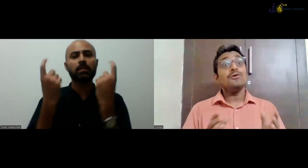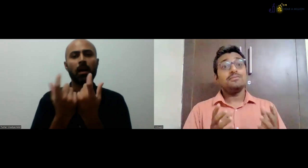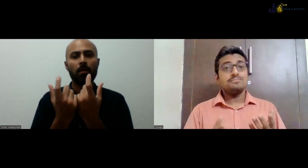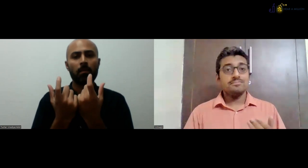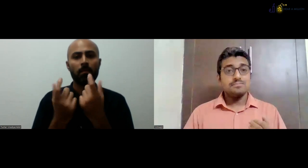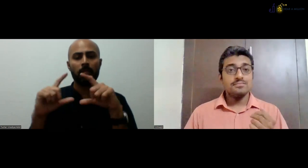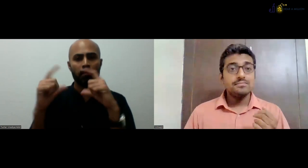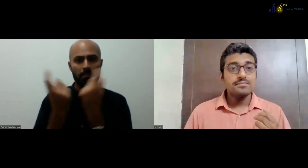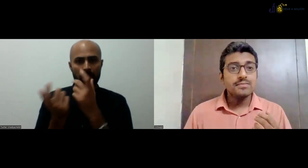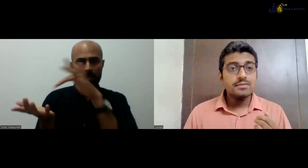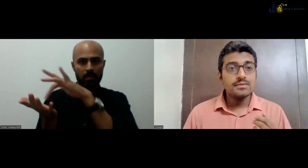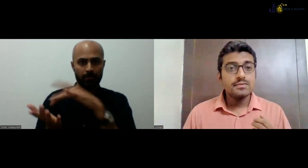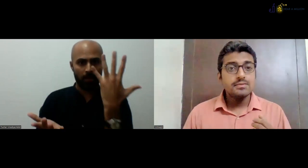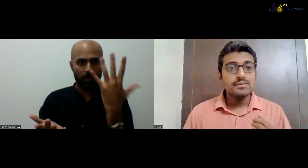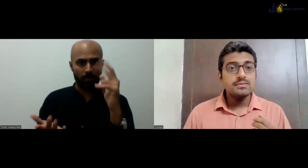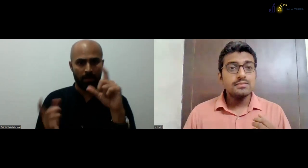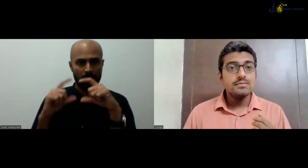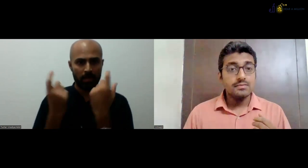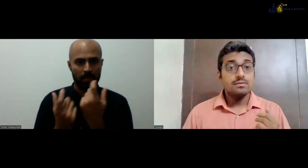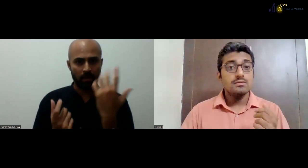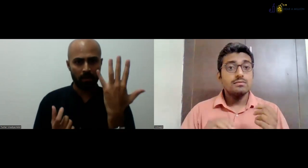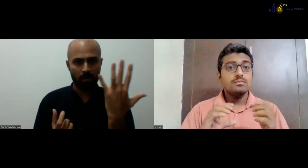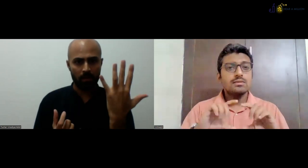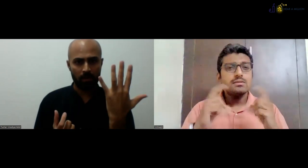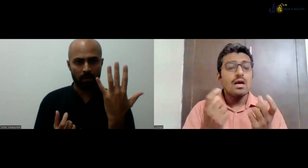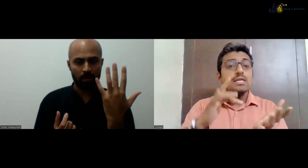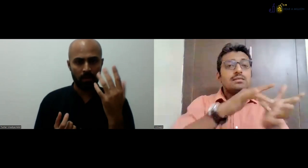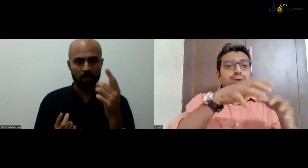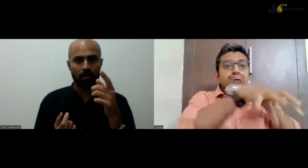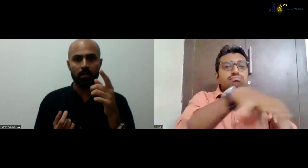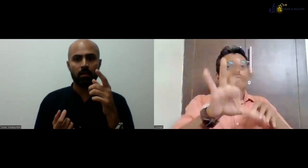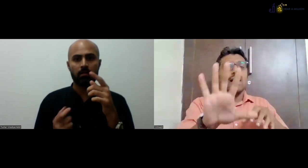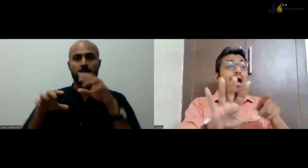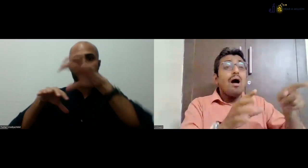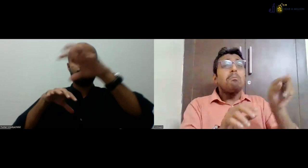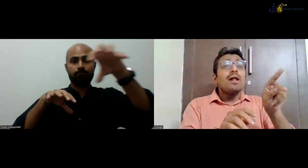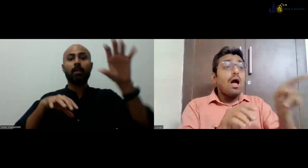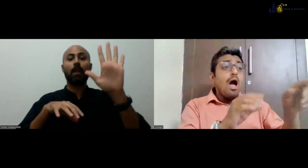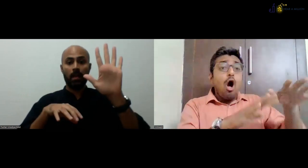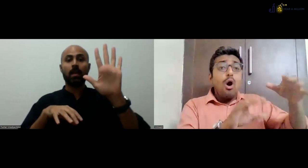instructors and the ISL interpreters. Are you talking about classes?